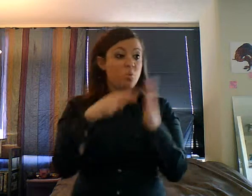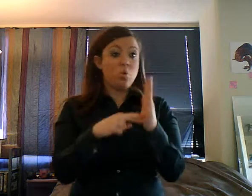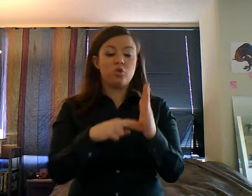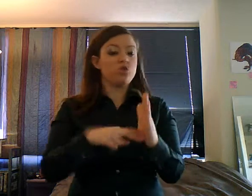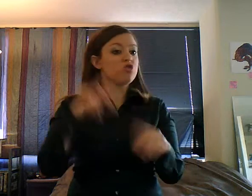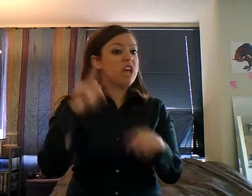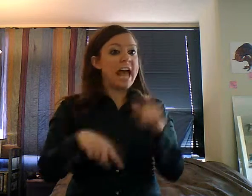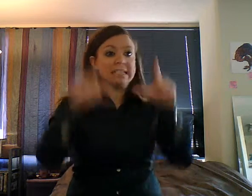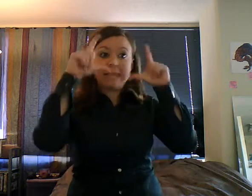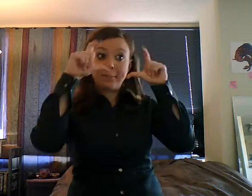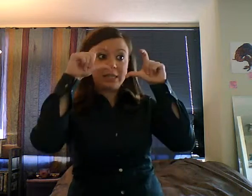But, um,